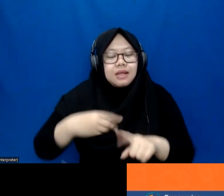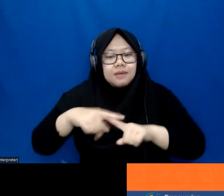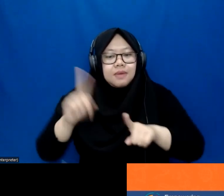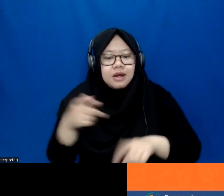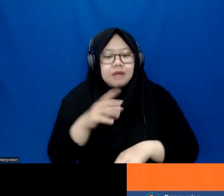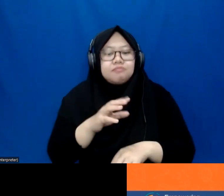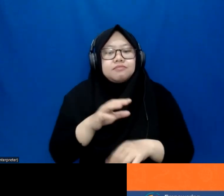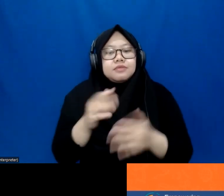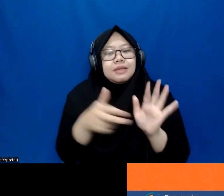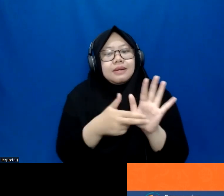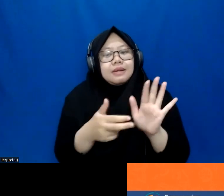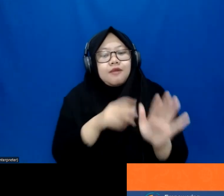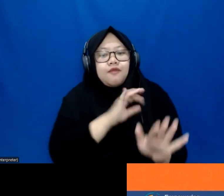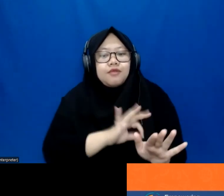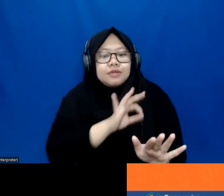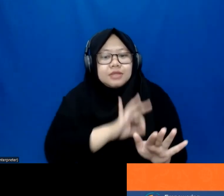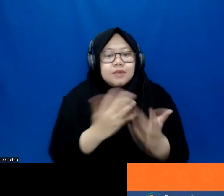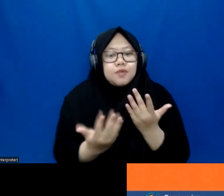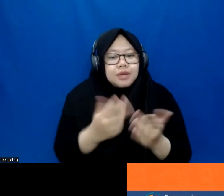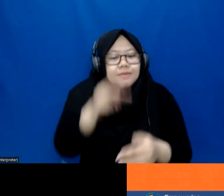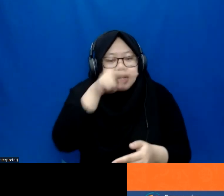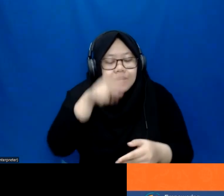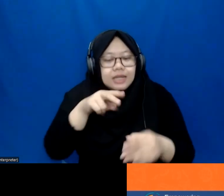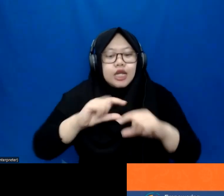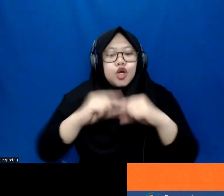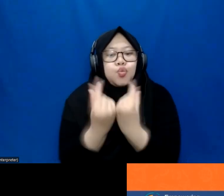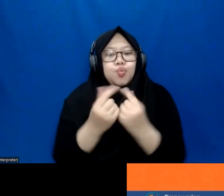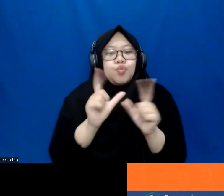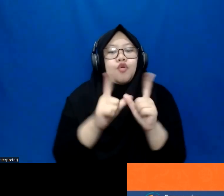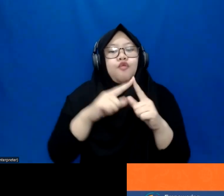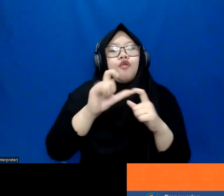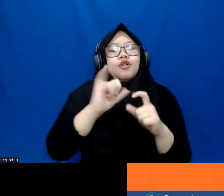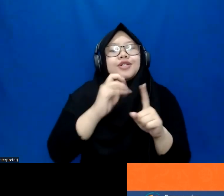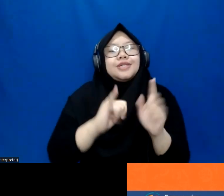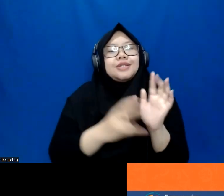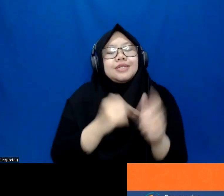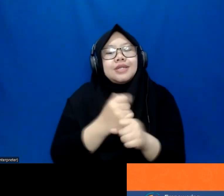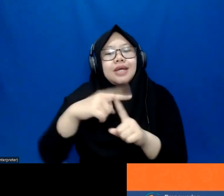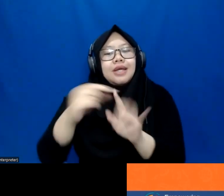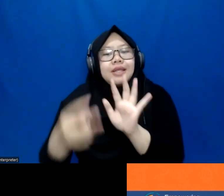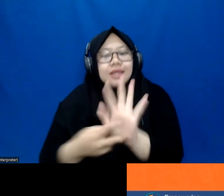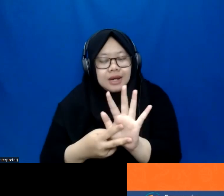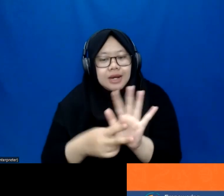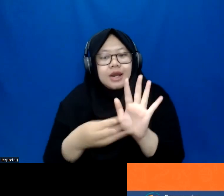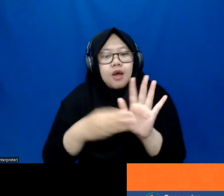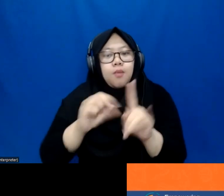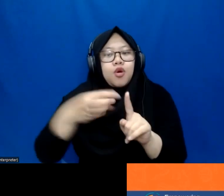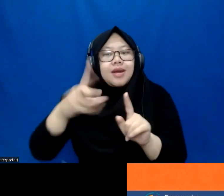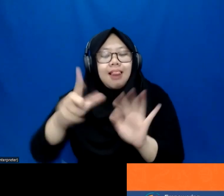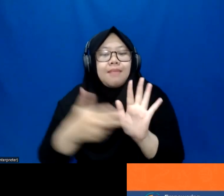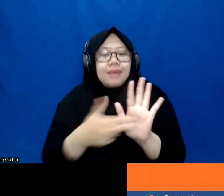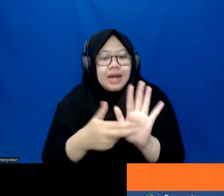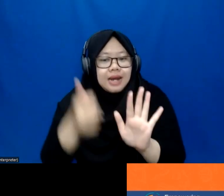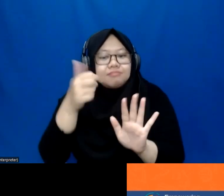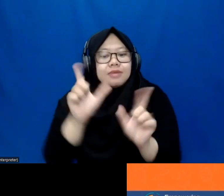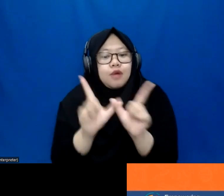recommend looking into this model, the Washington group UNICEF child functioning module that can really help identify children